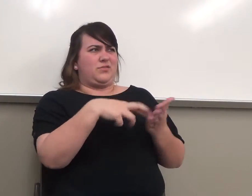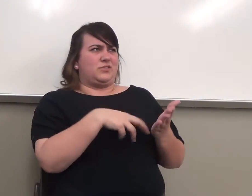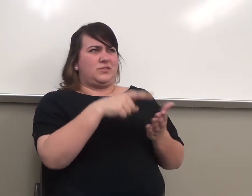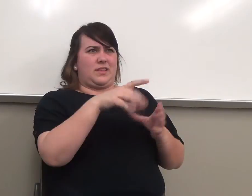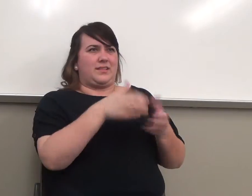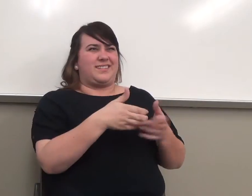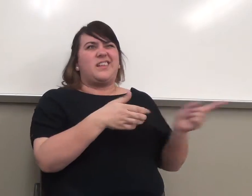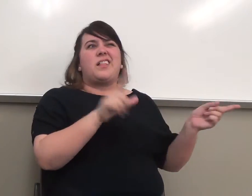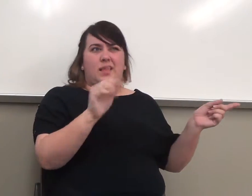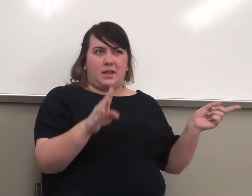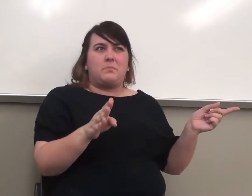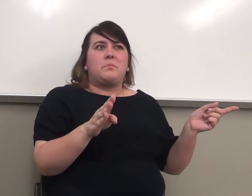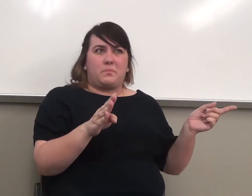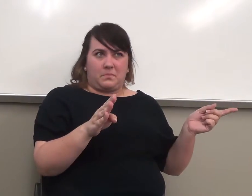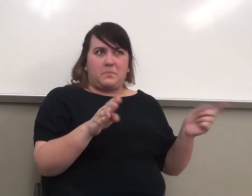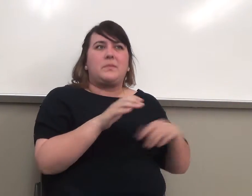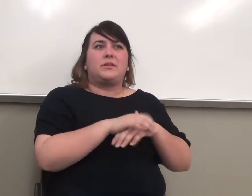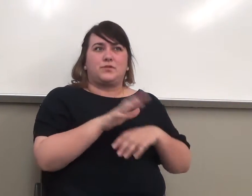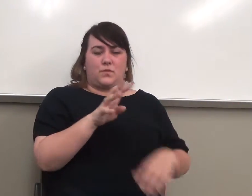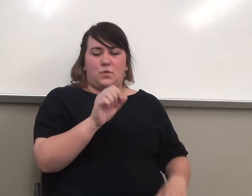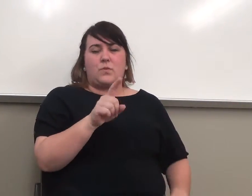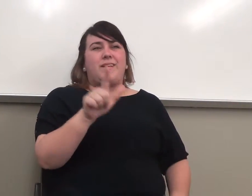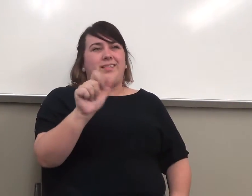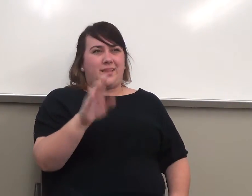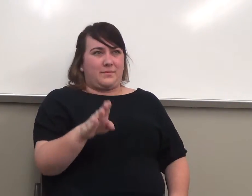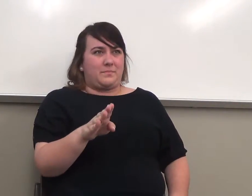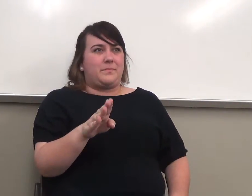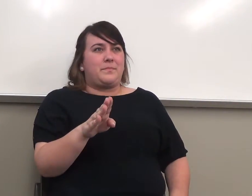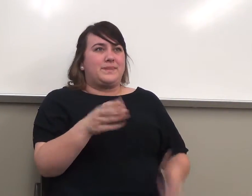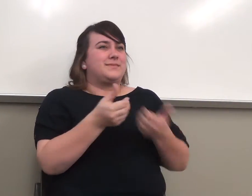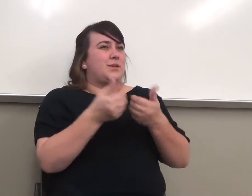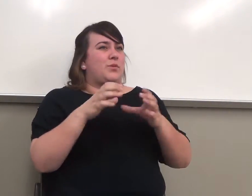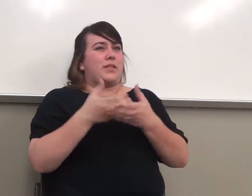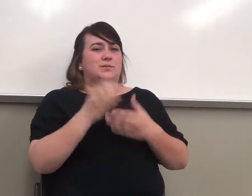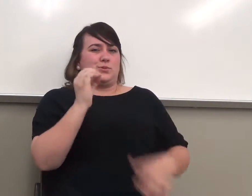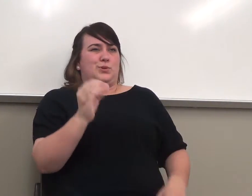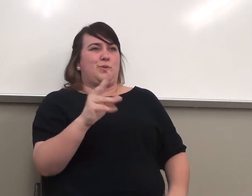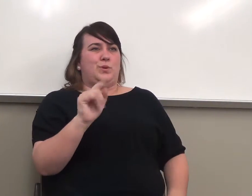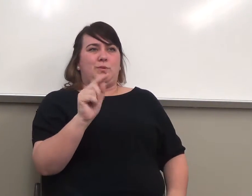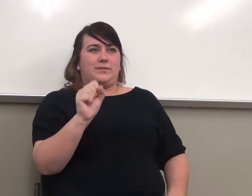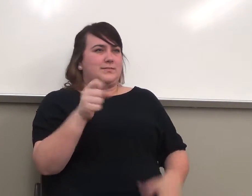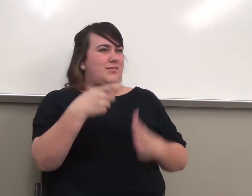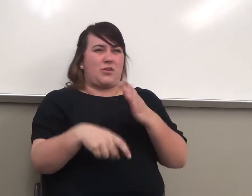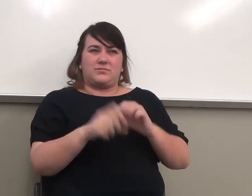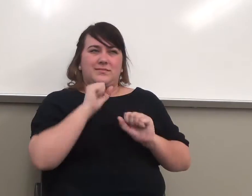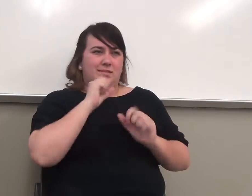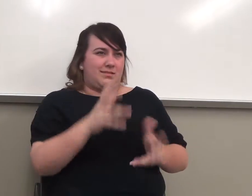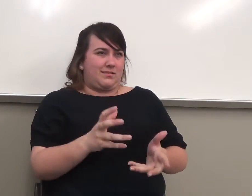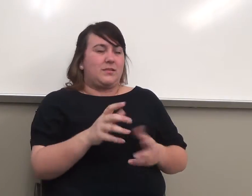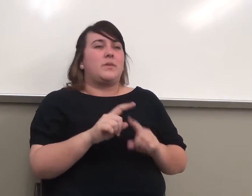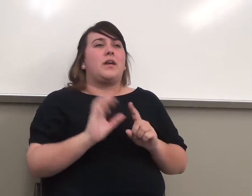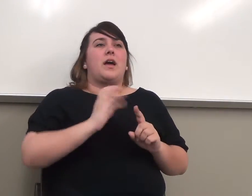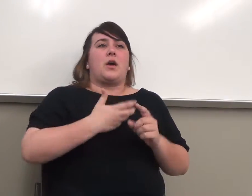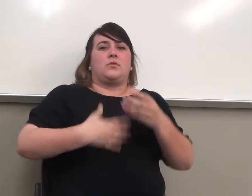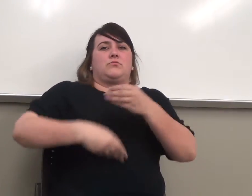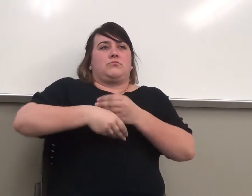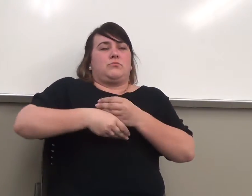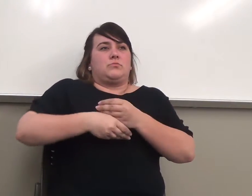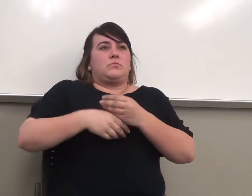the lab. It's a separate class. It's zero units. It doesn't cost anything. But it's our way of keeping track of